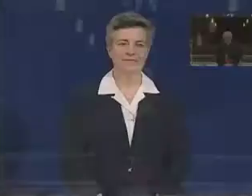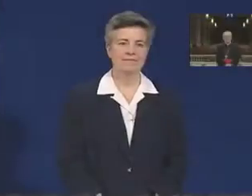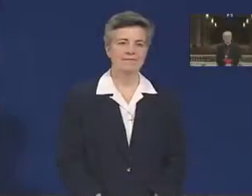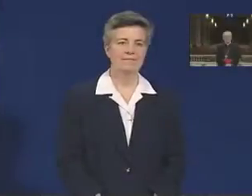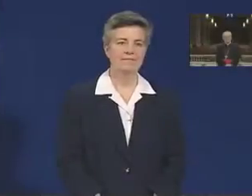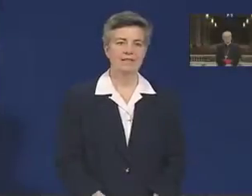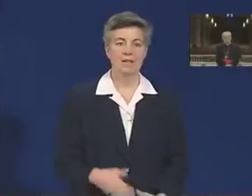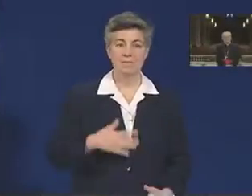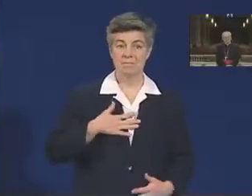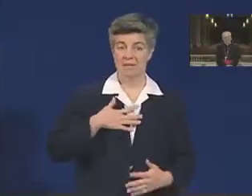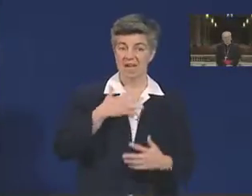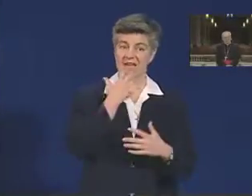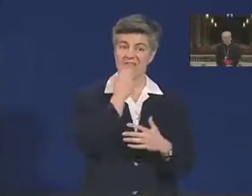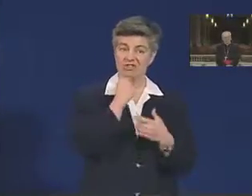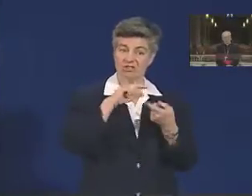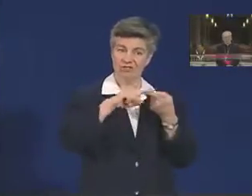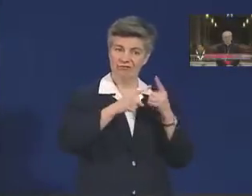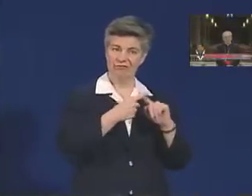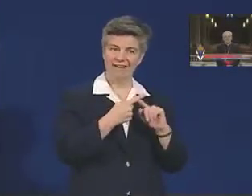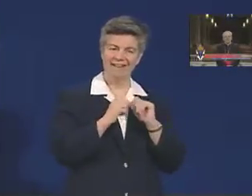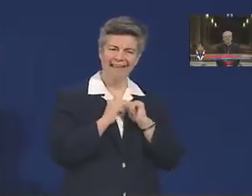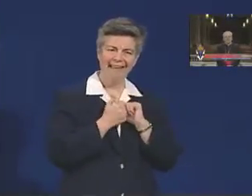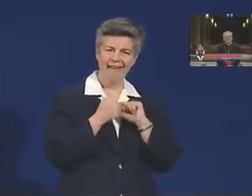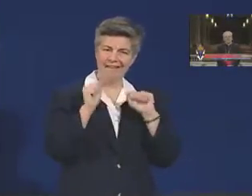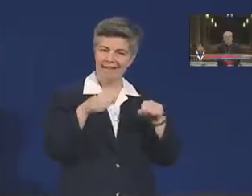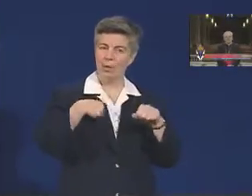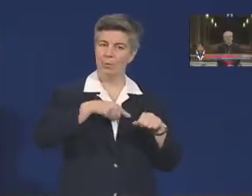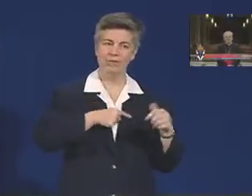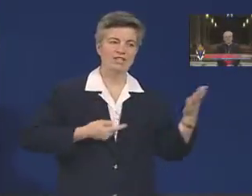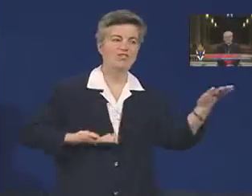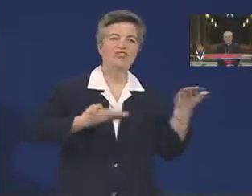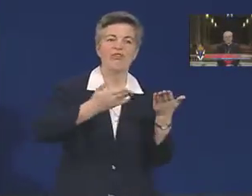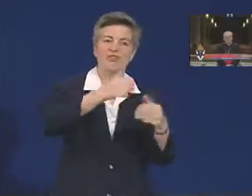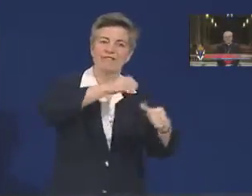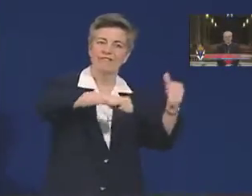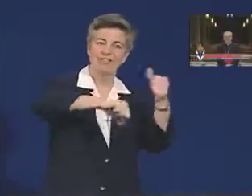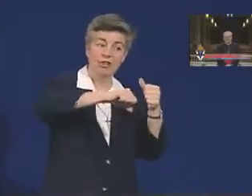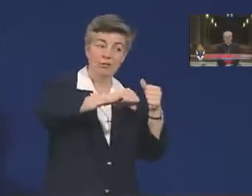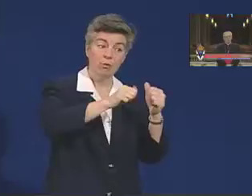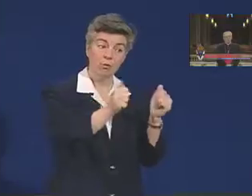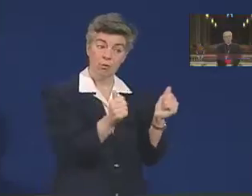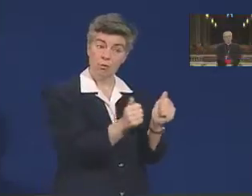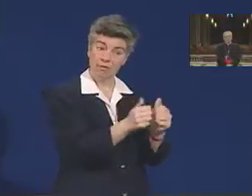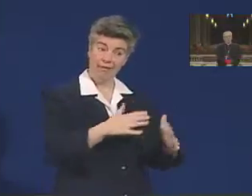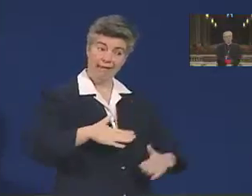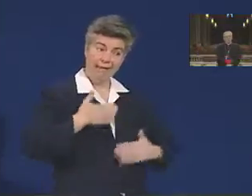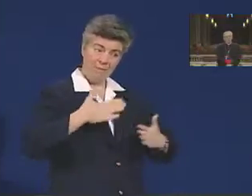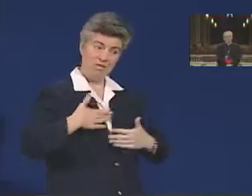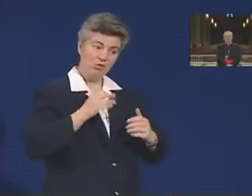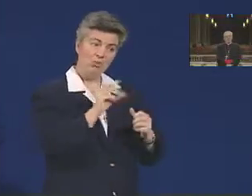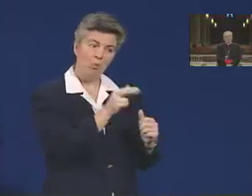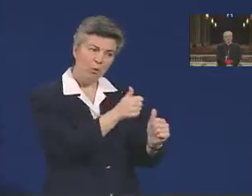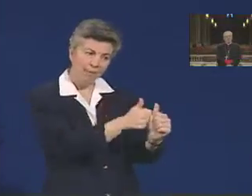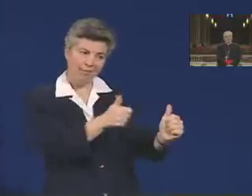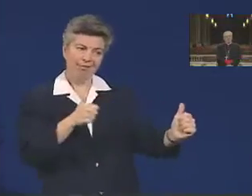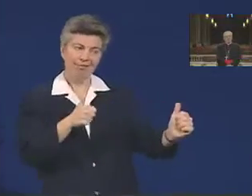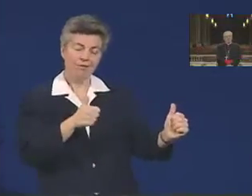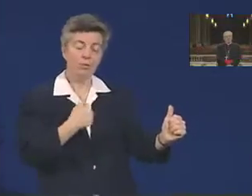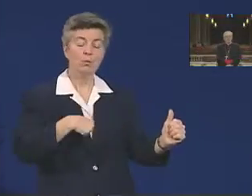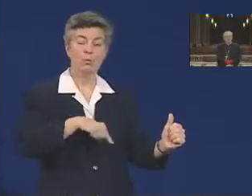Dear friends, how do we serve our brothers and sisters? With joy or reluctance? Do we only perform the